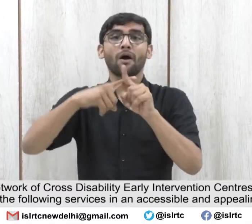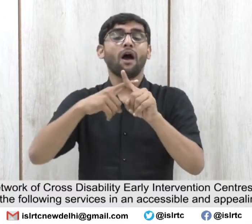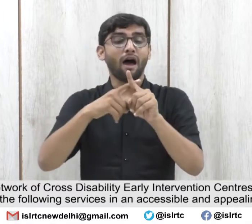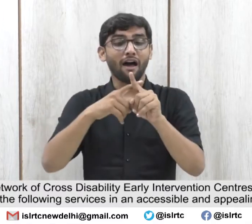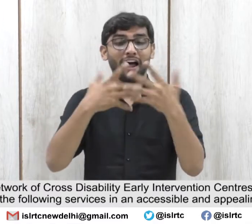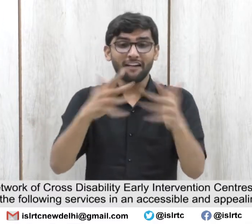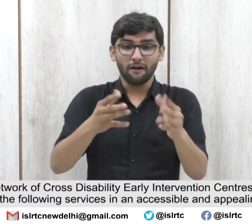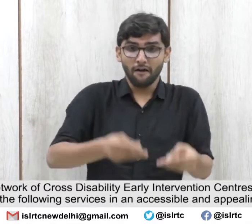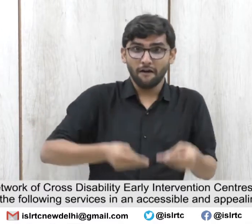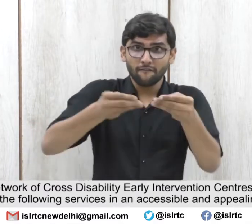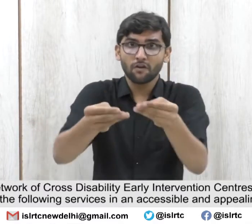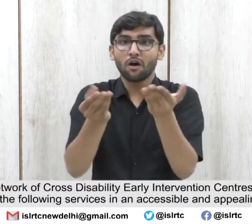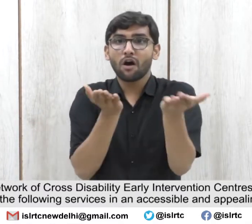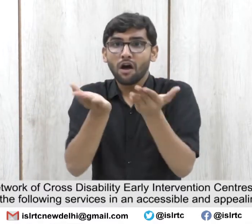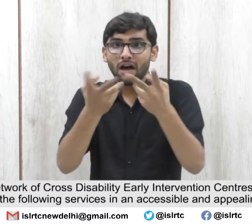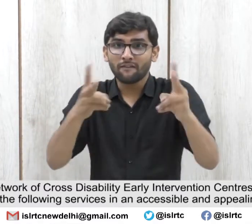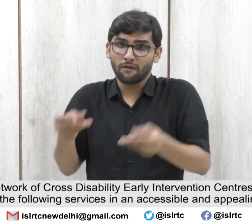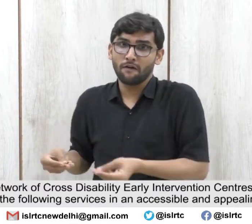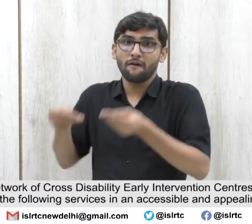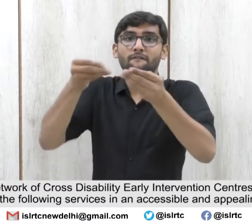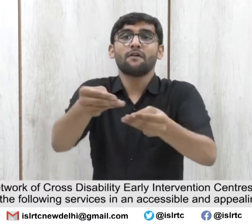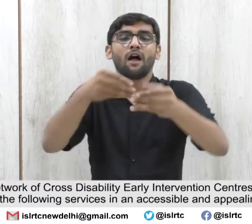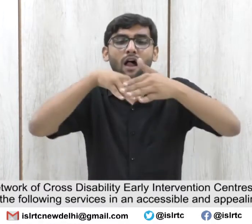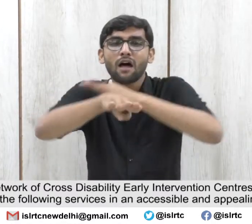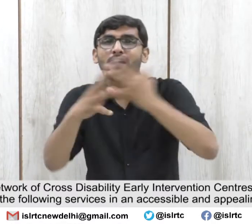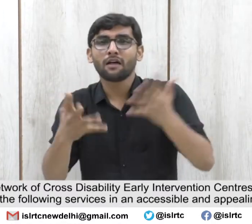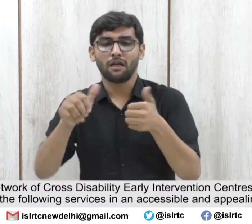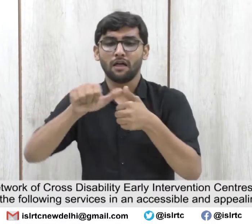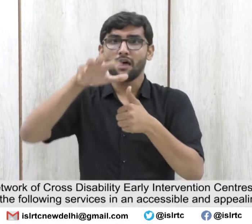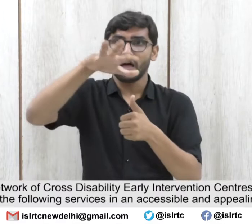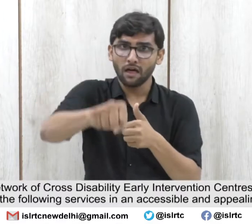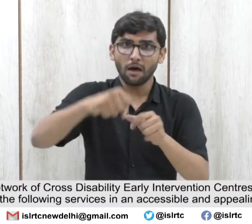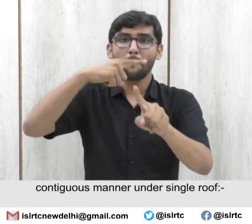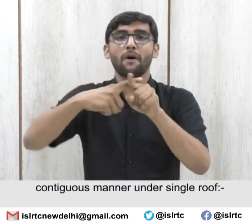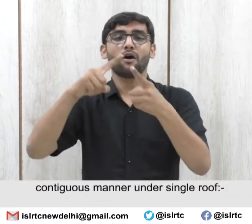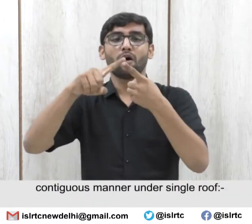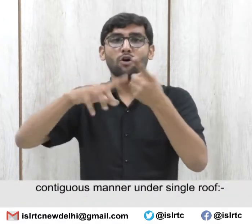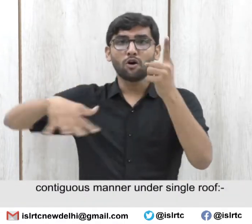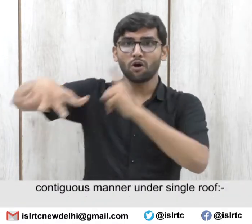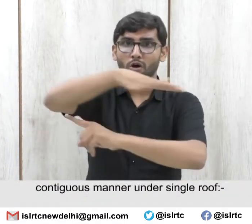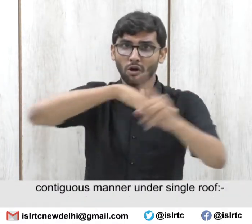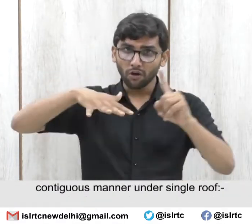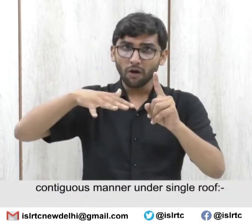accessible and appealing environment in a contiguous manner